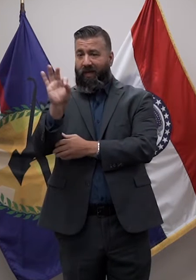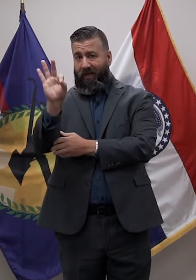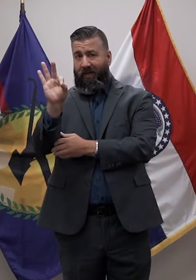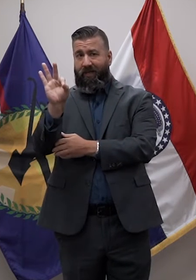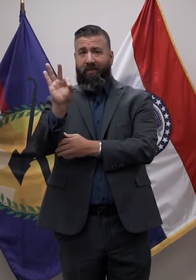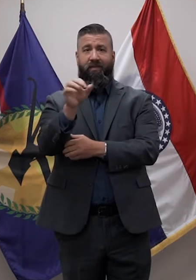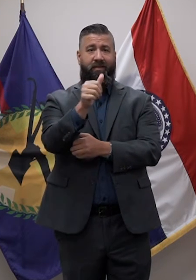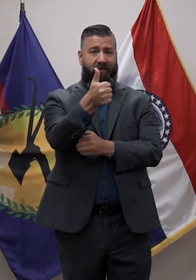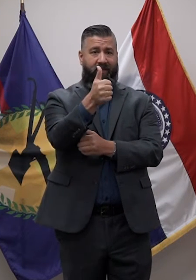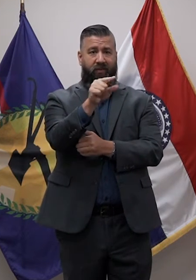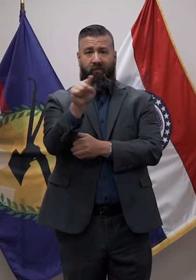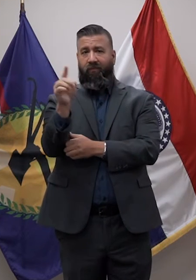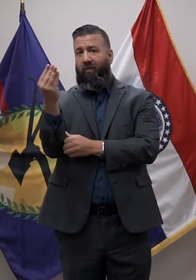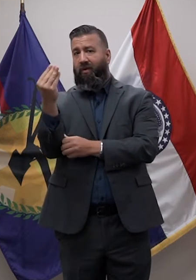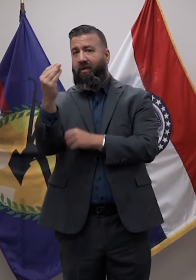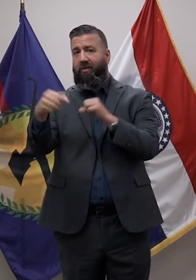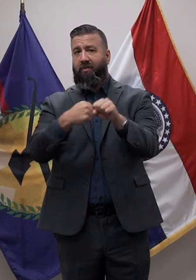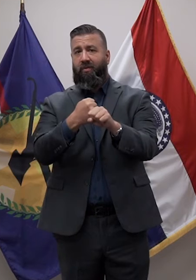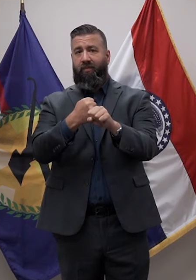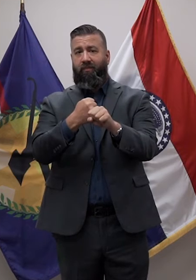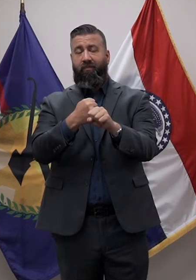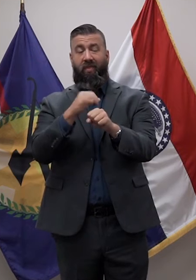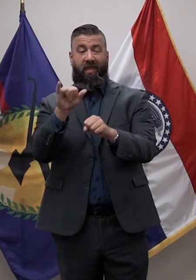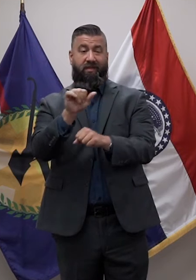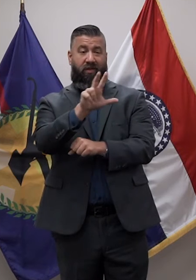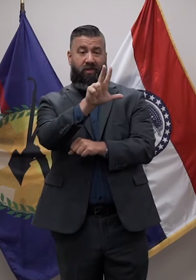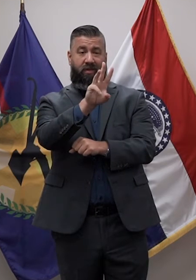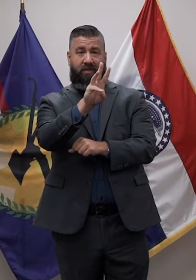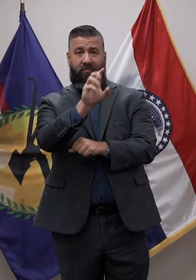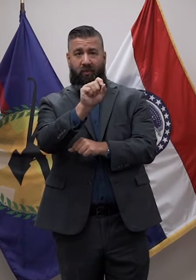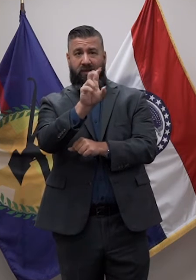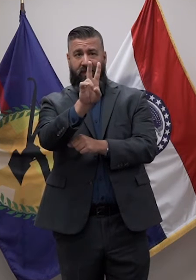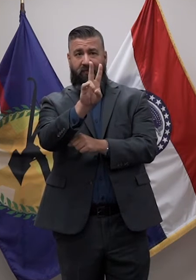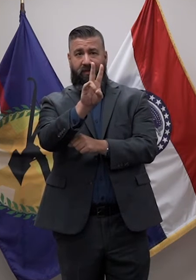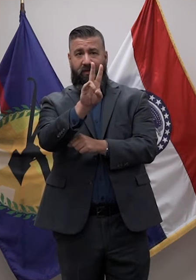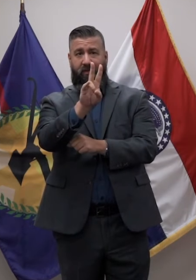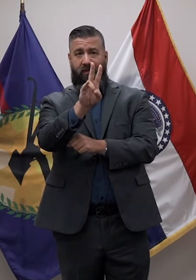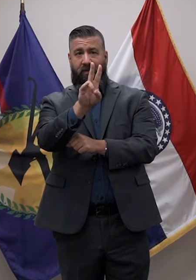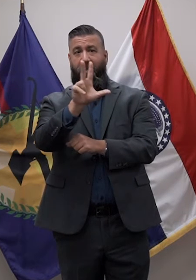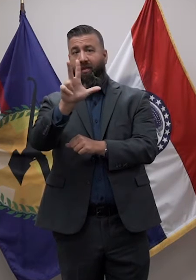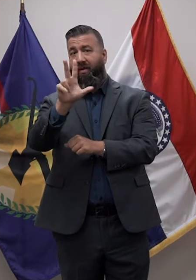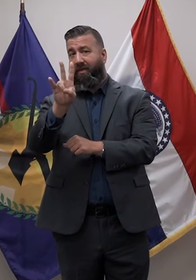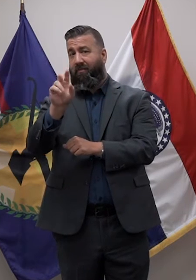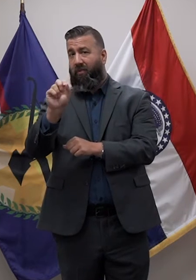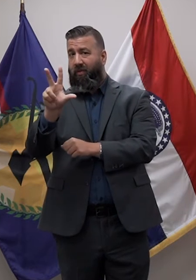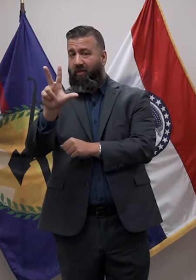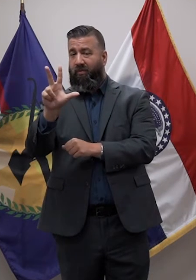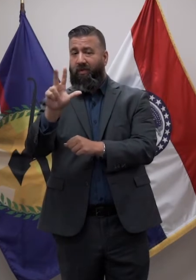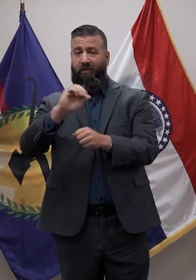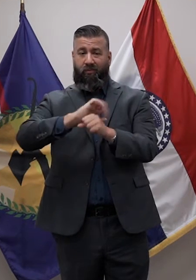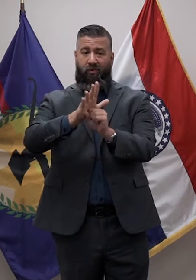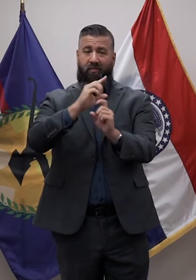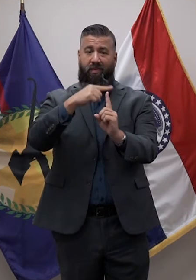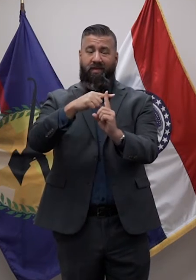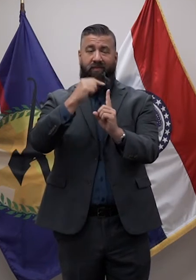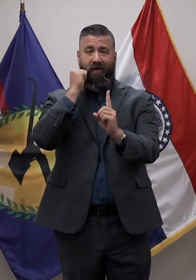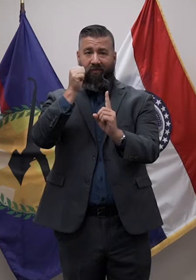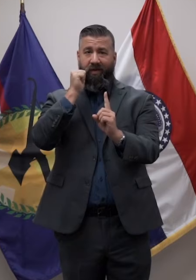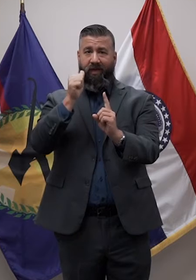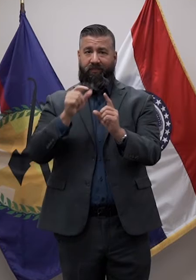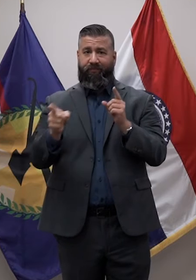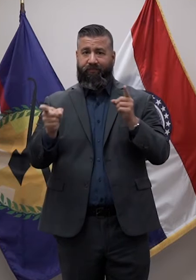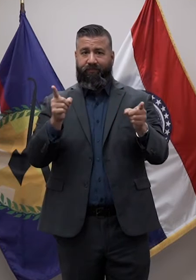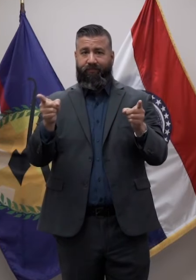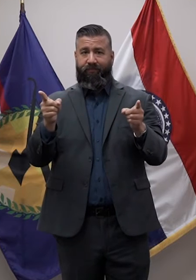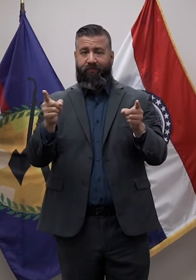.7 and 37.3 cases per 100,000 per day respectively. The